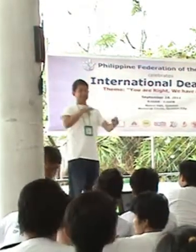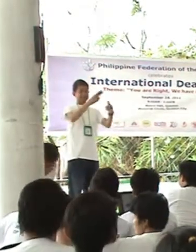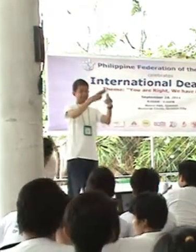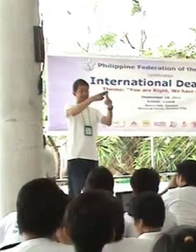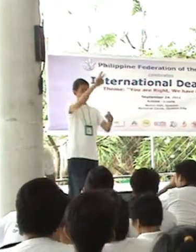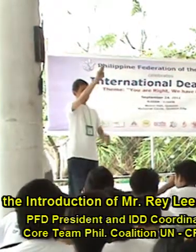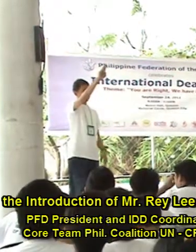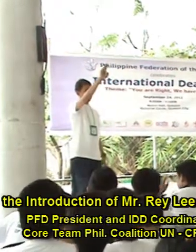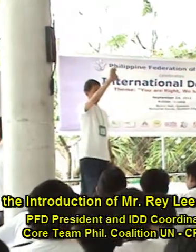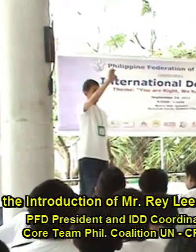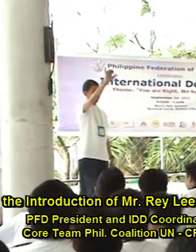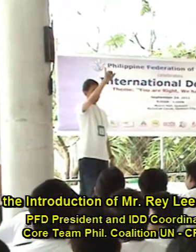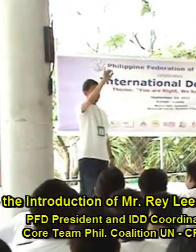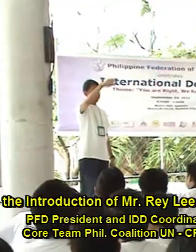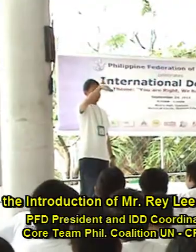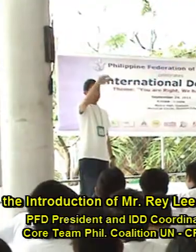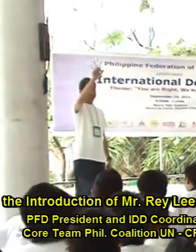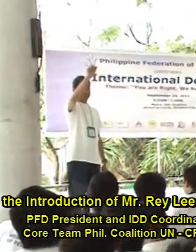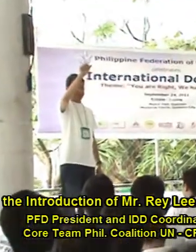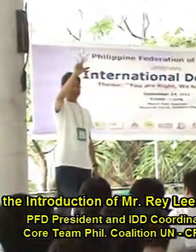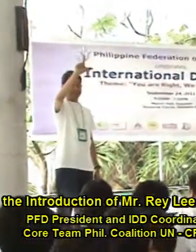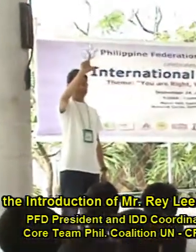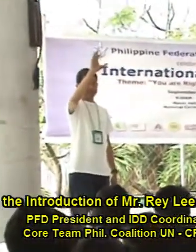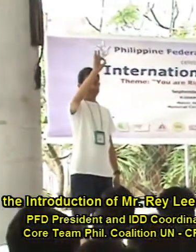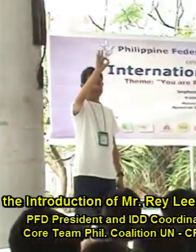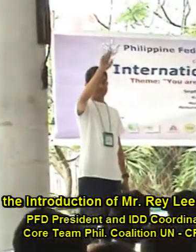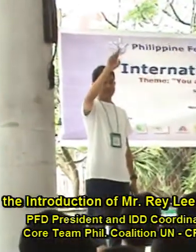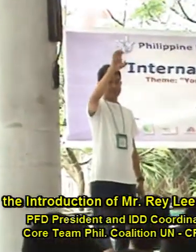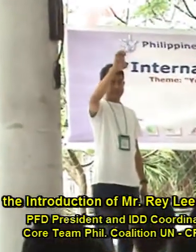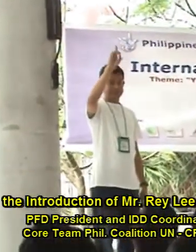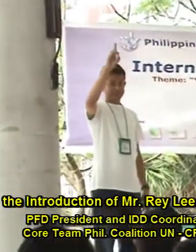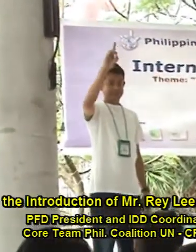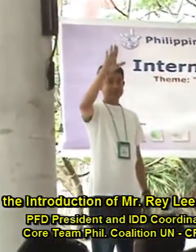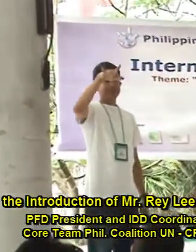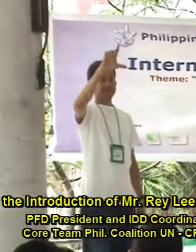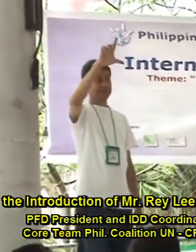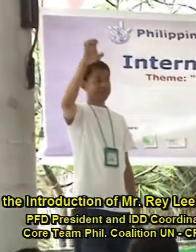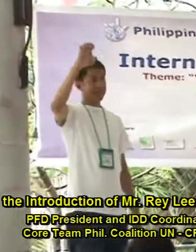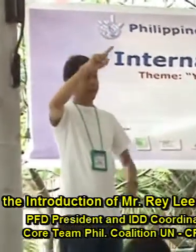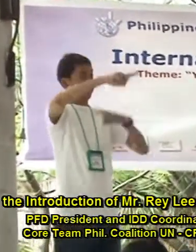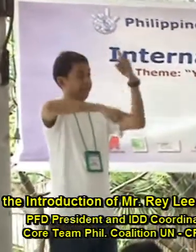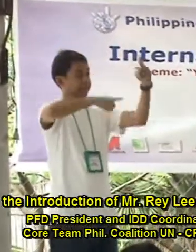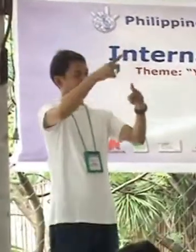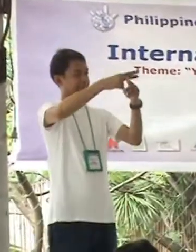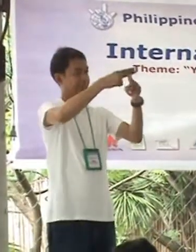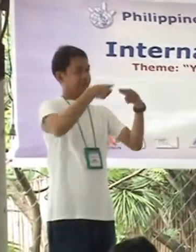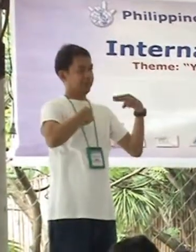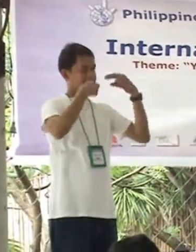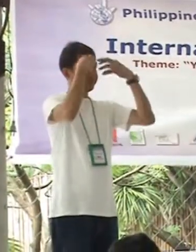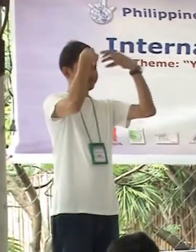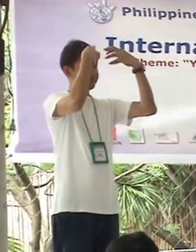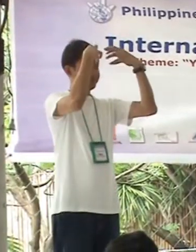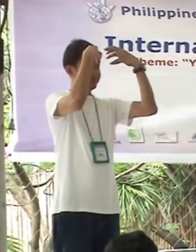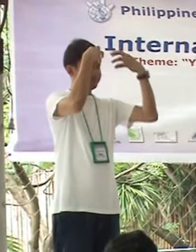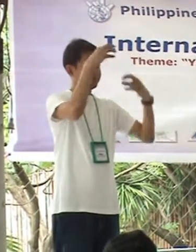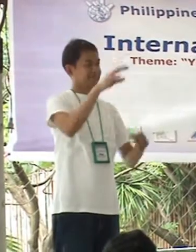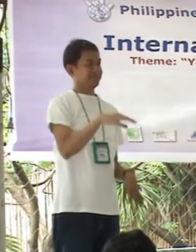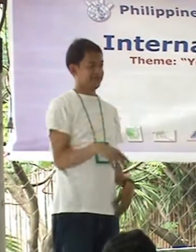Hi! By the way, my name is Ray Alfred Lee. This is my sign name. Ito ang aking